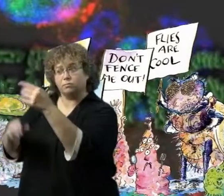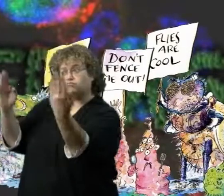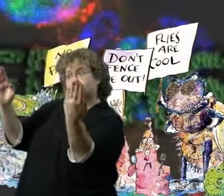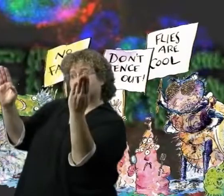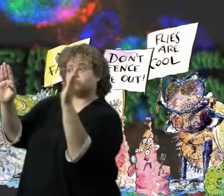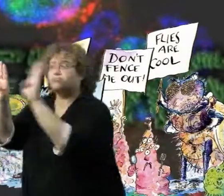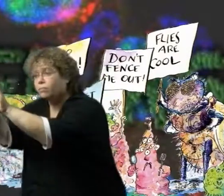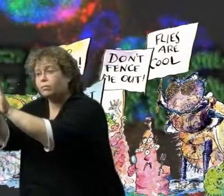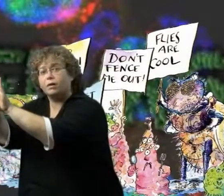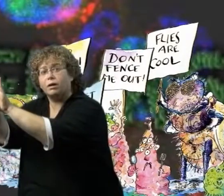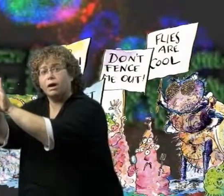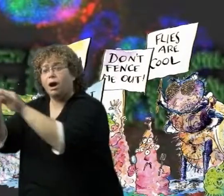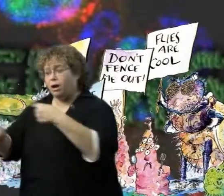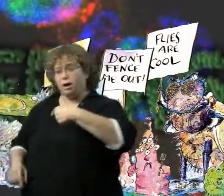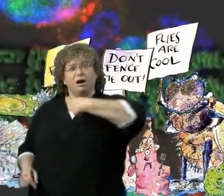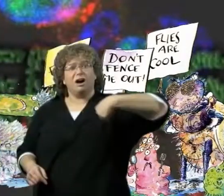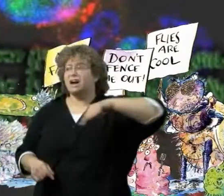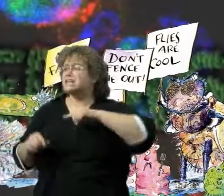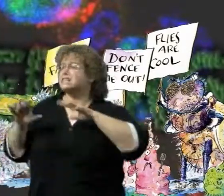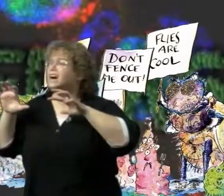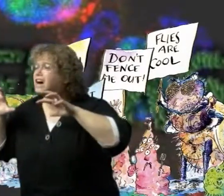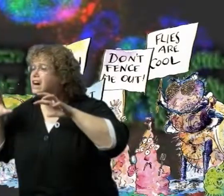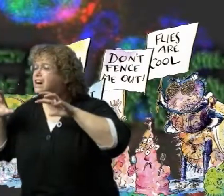How can we get into the food that you eat?